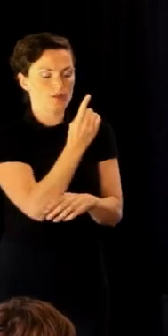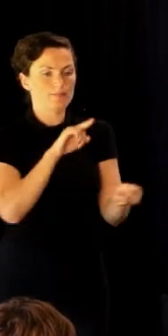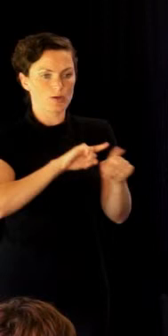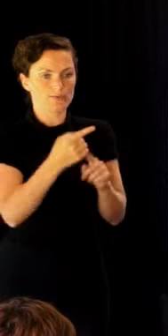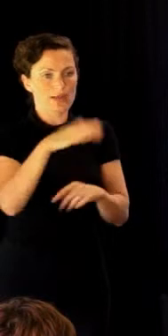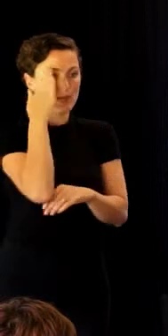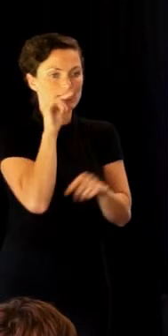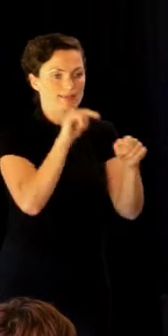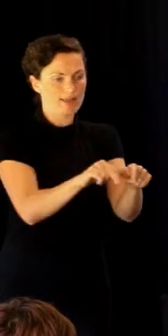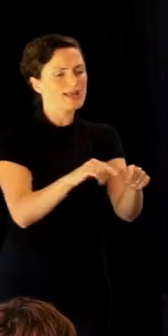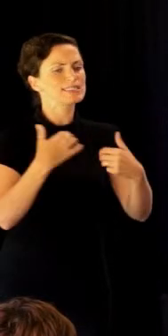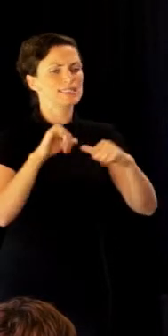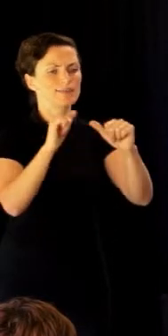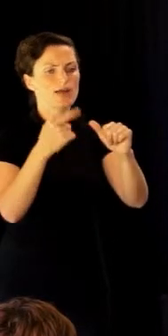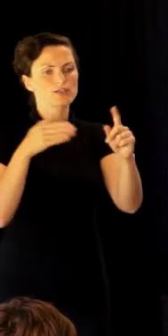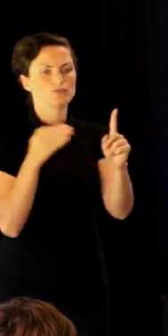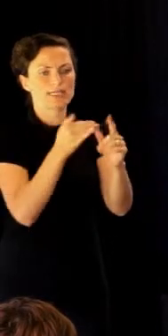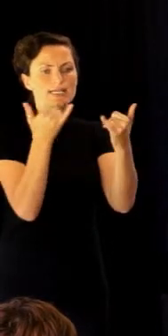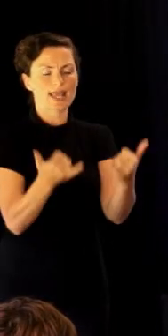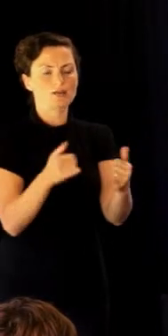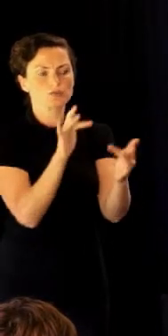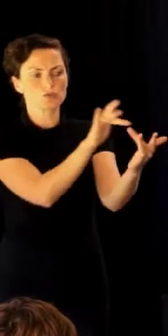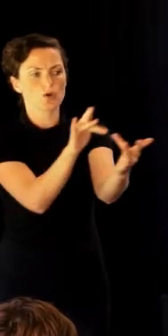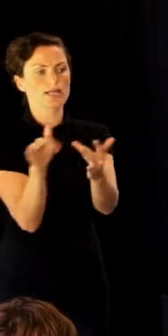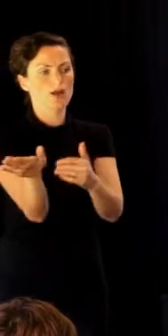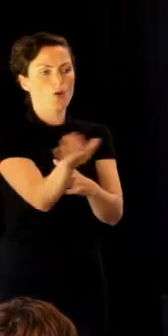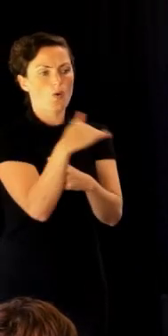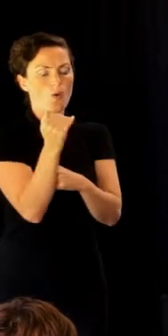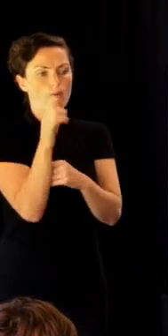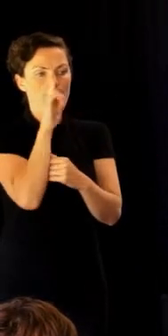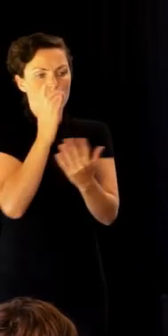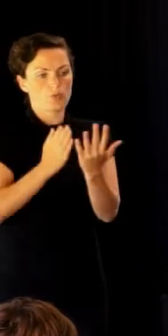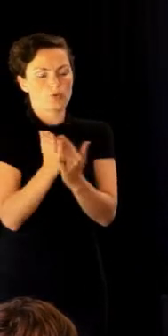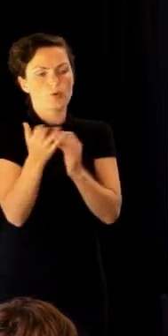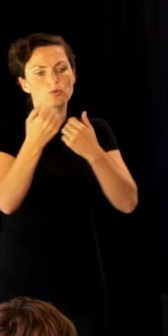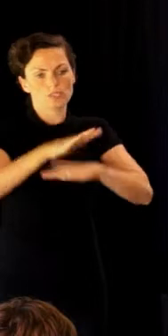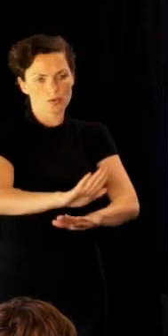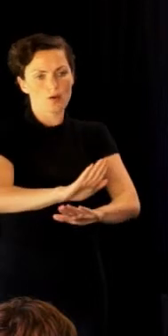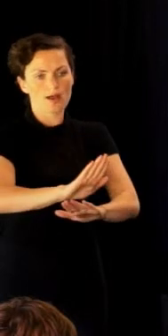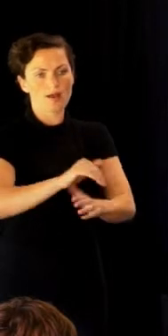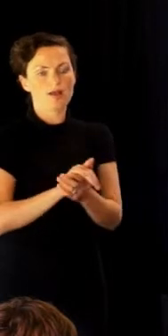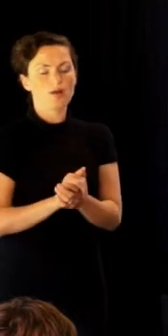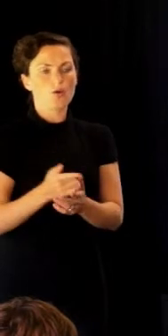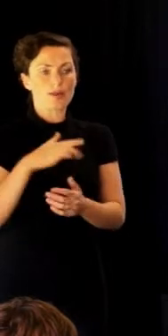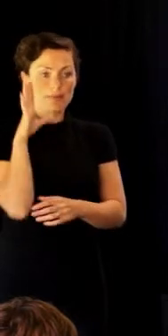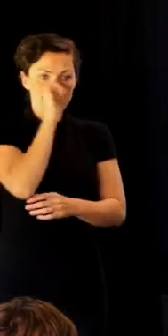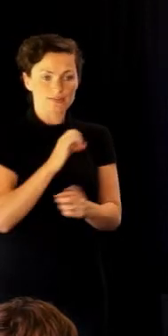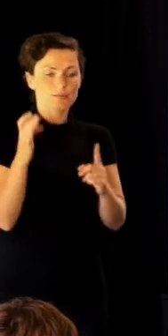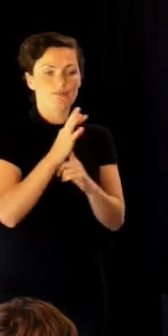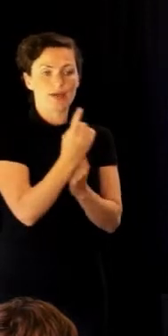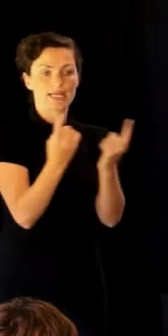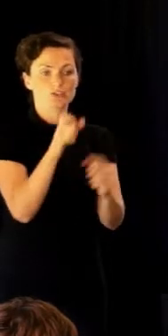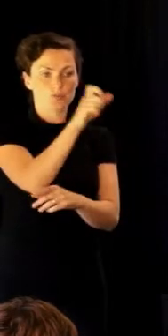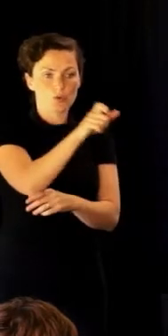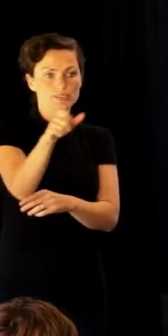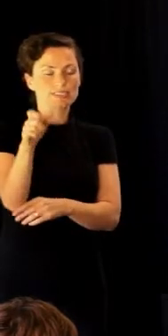very successful. The strategy now is to reach out to our puri tōtō whānau throughout Aotearoa. We believe it is important for each individual